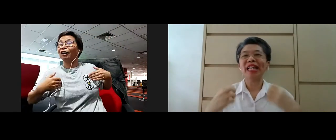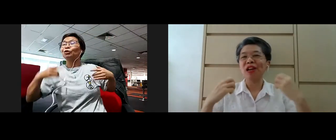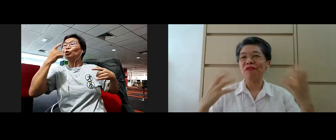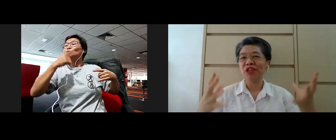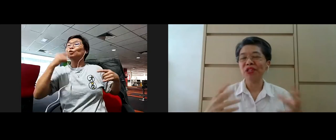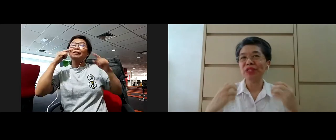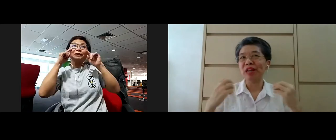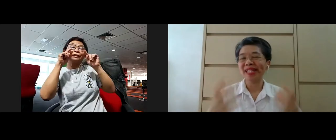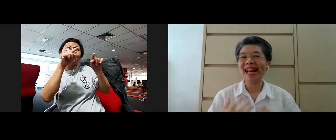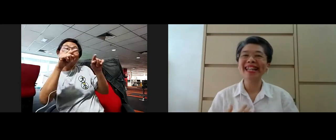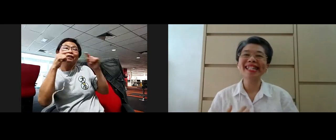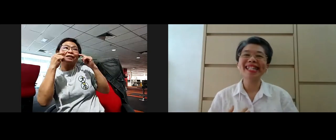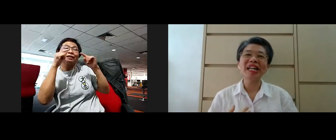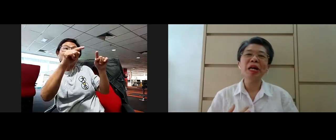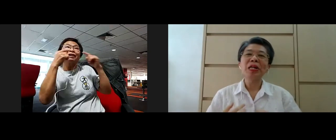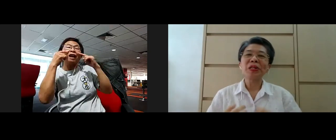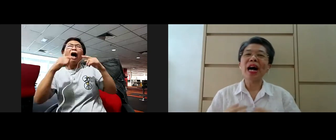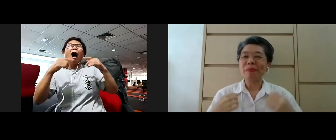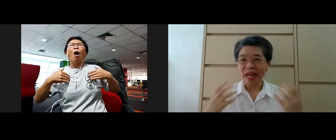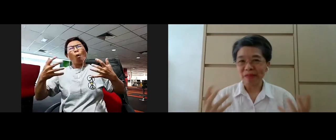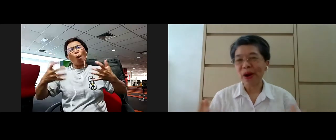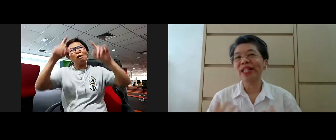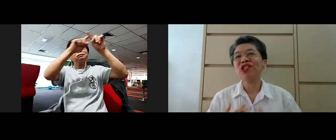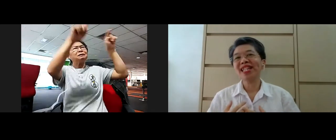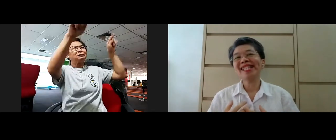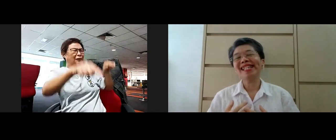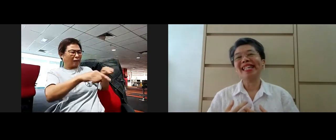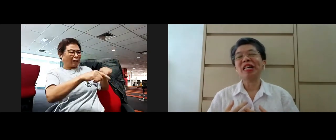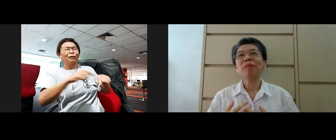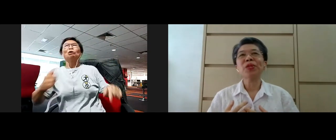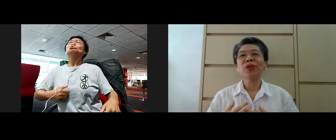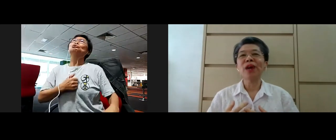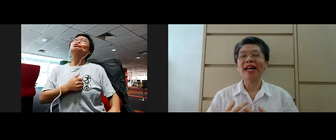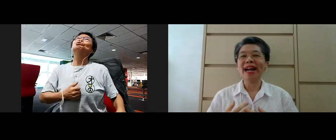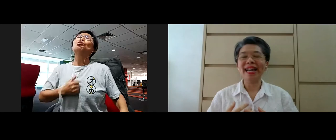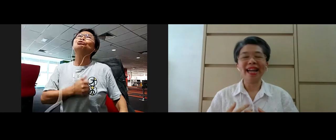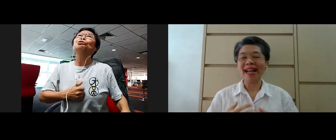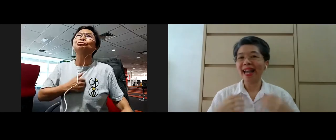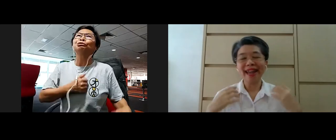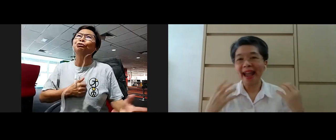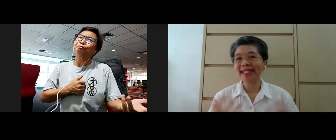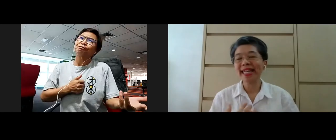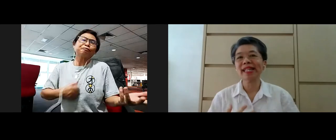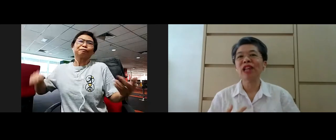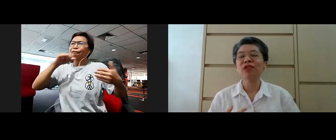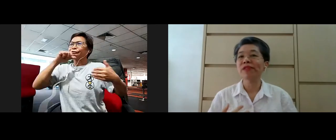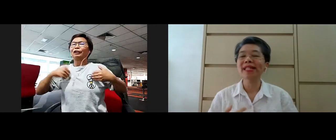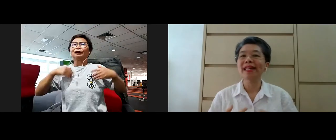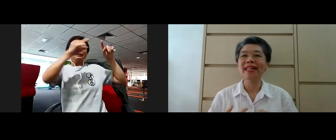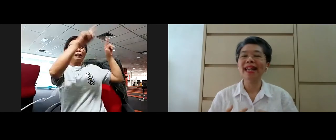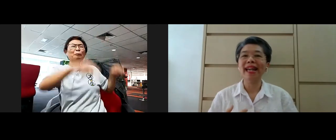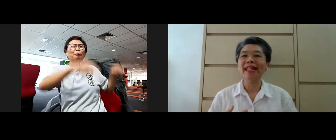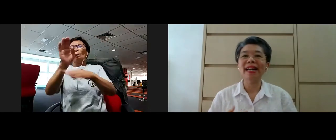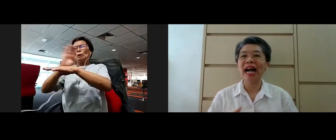you know, you like to have visual to have slides, so my apologies, yeah. So I had a hectic schedule